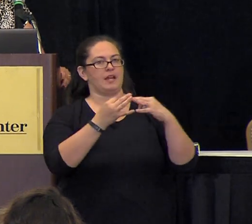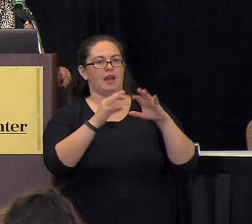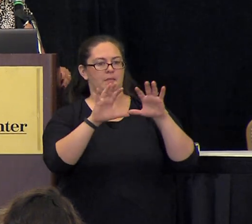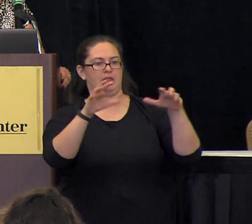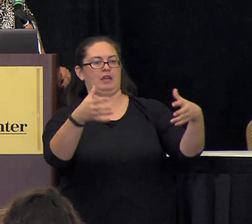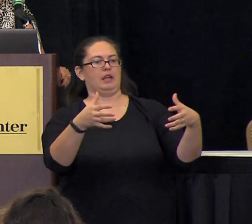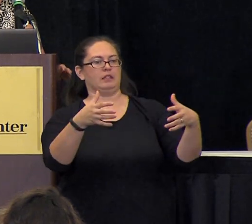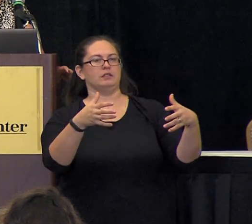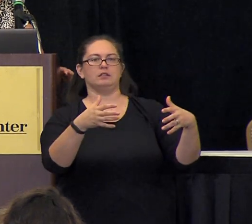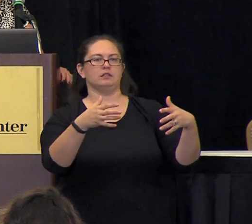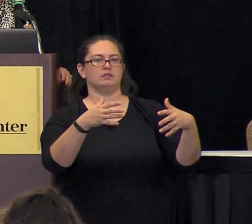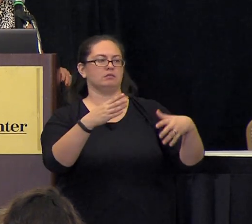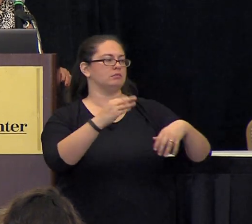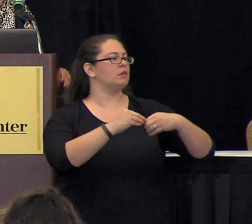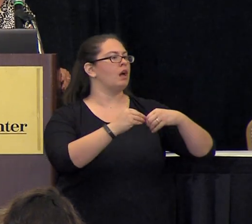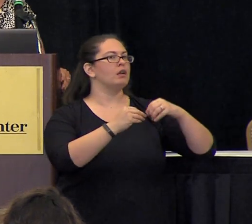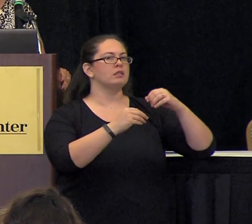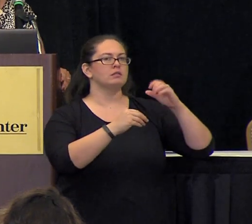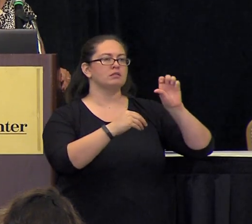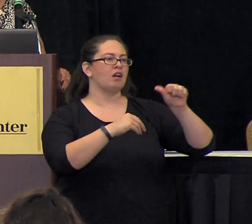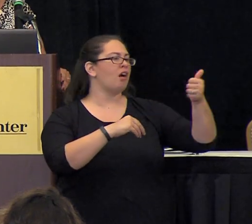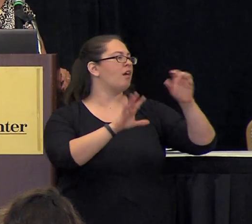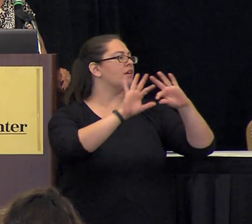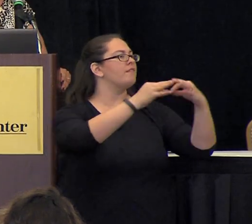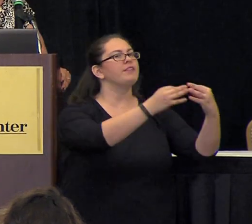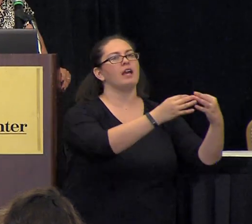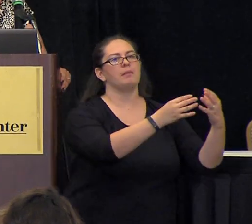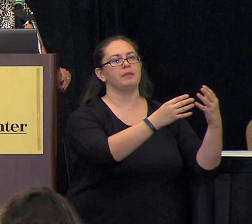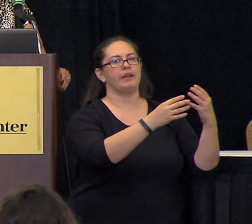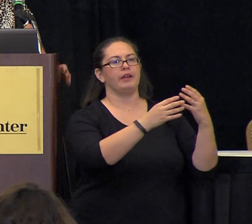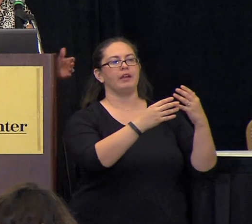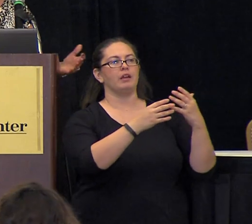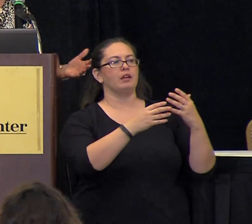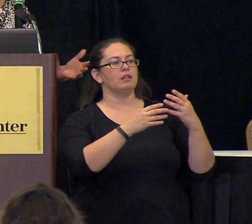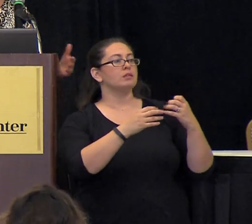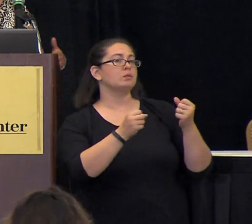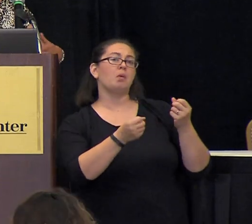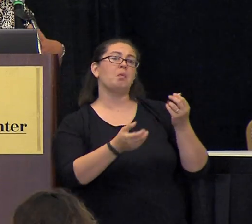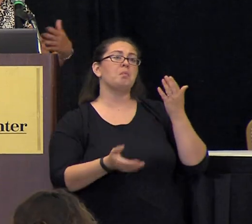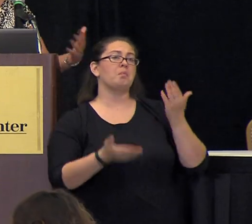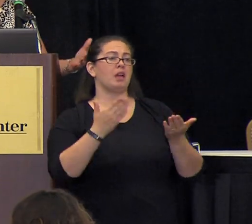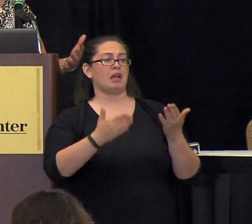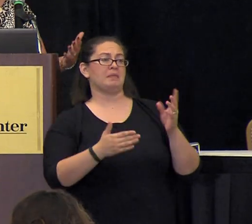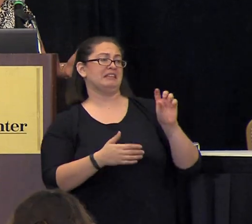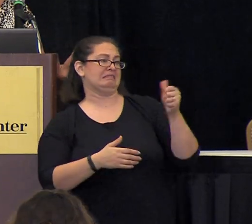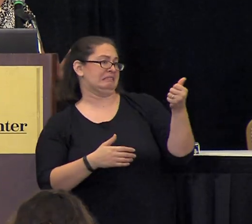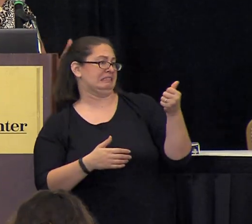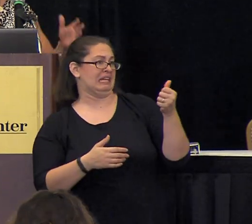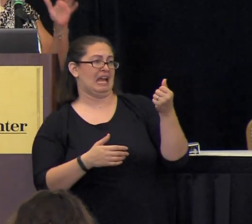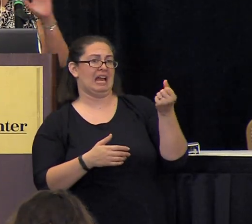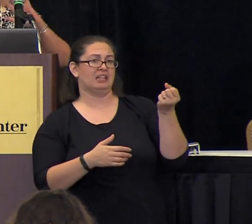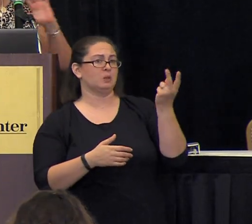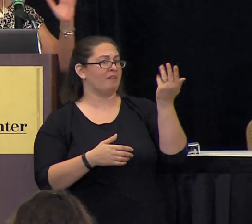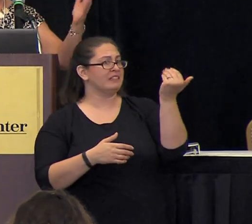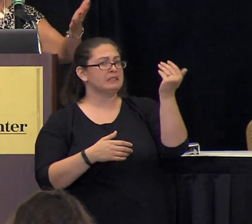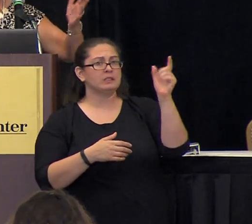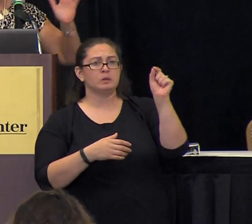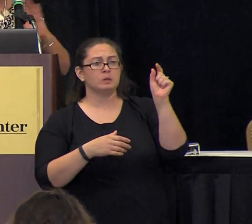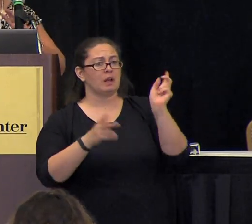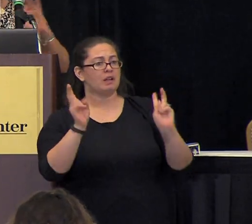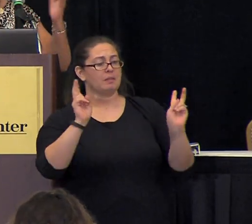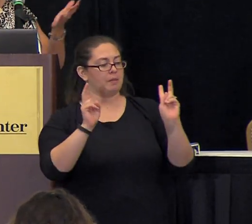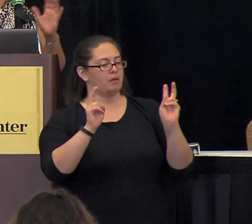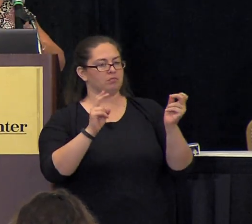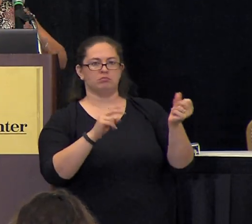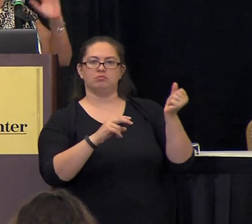extended families so it's not unusual to have housing that would house 10 or more people all within